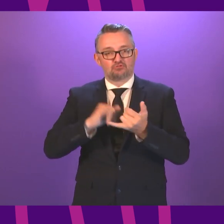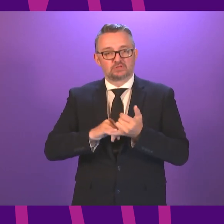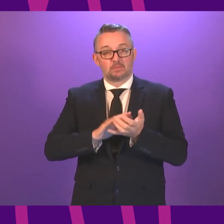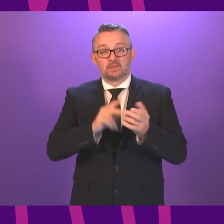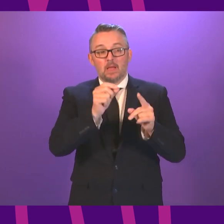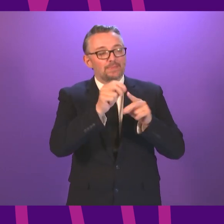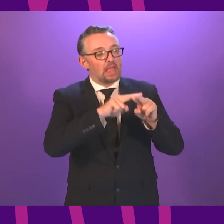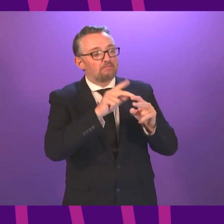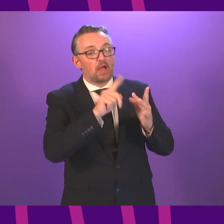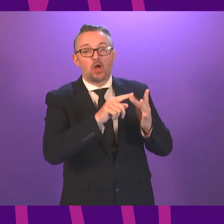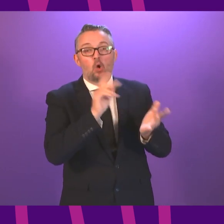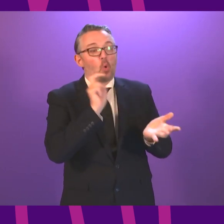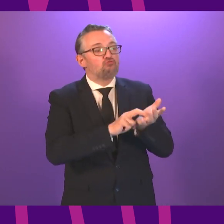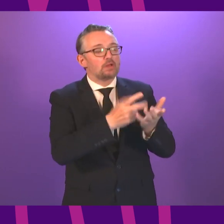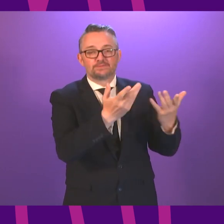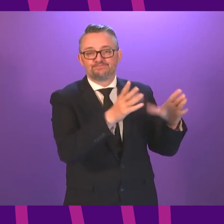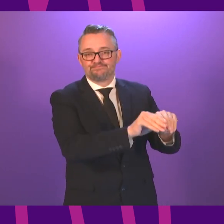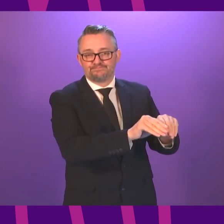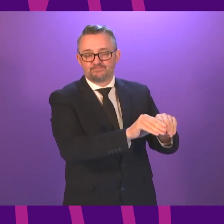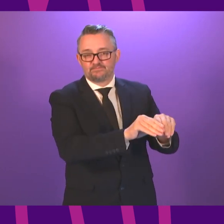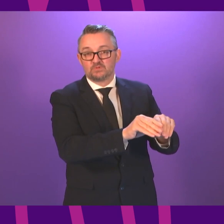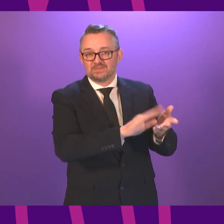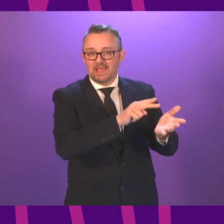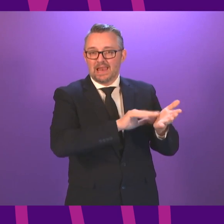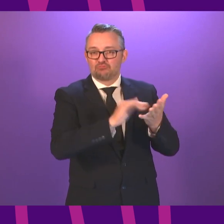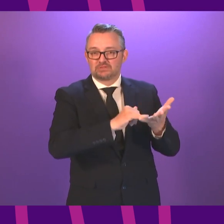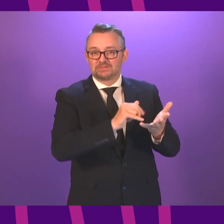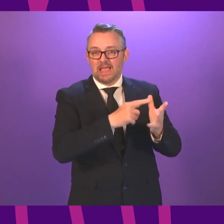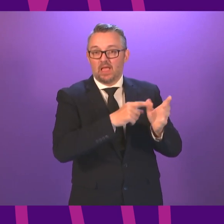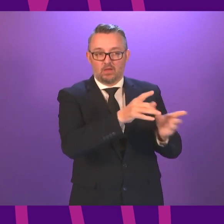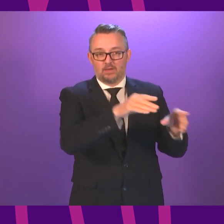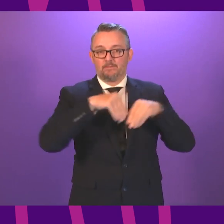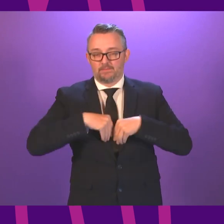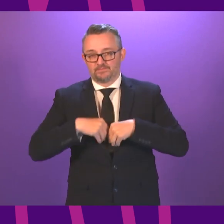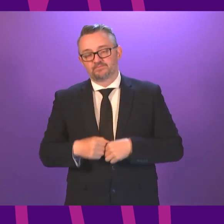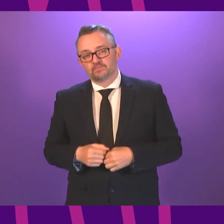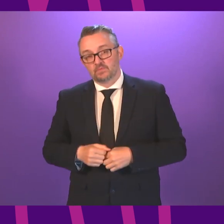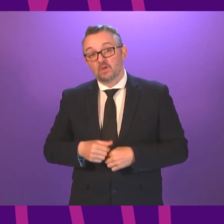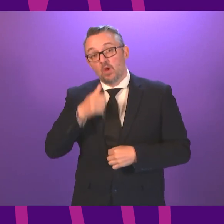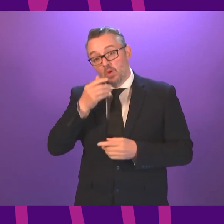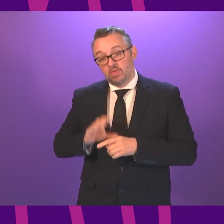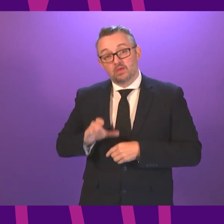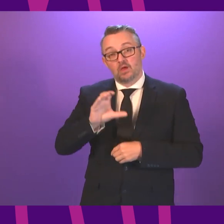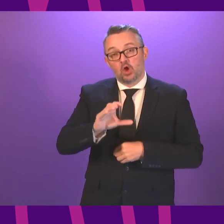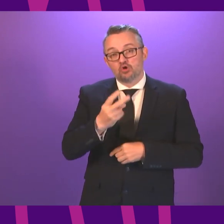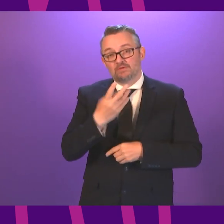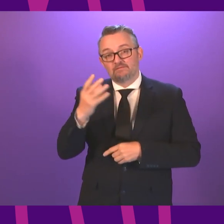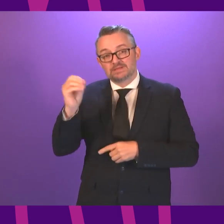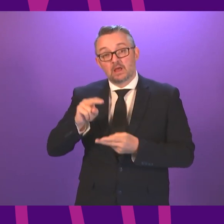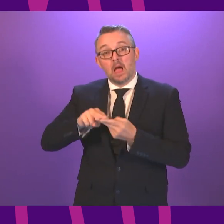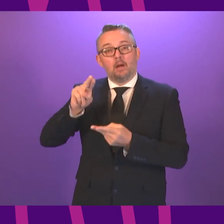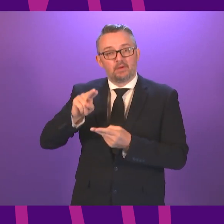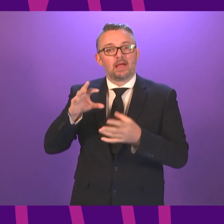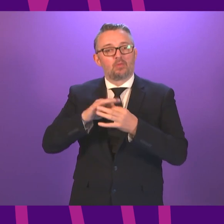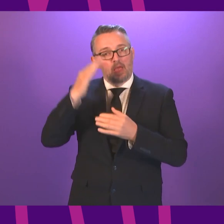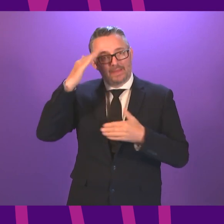contract to an early close. We will also increase direct investment in mental health services by 25% over the